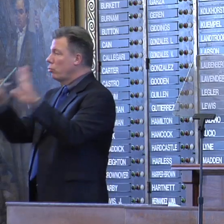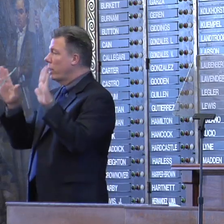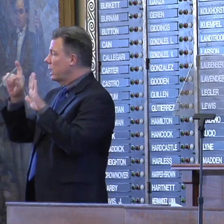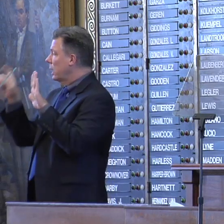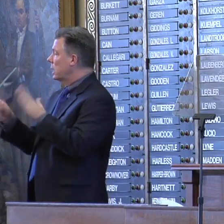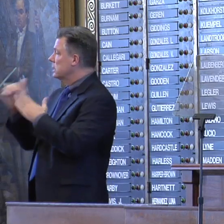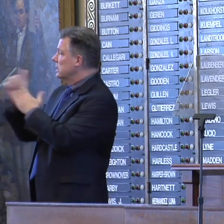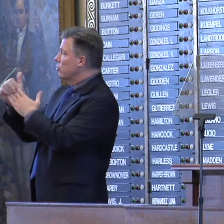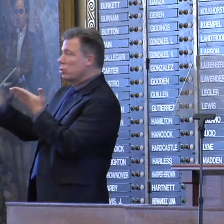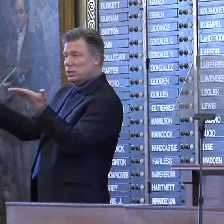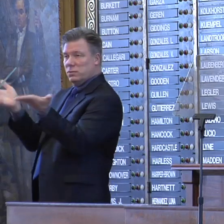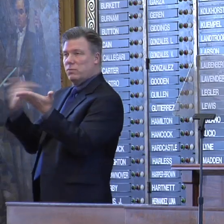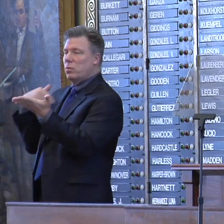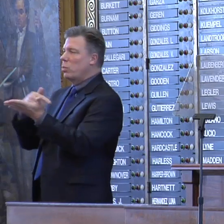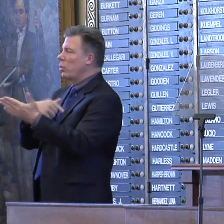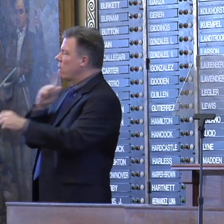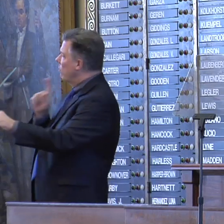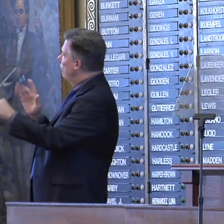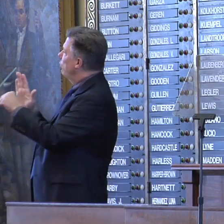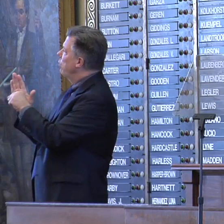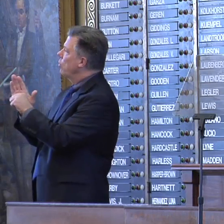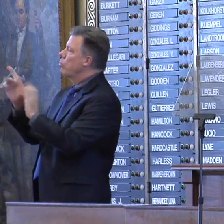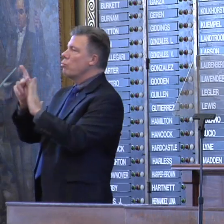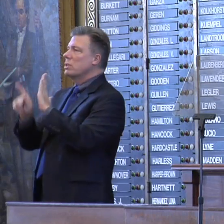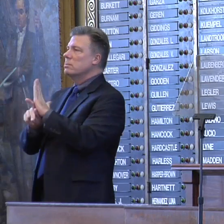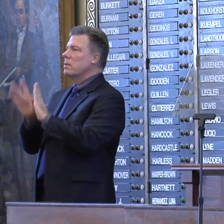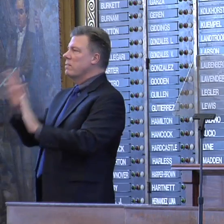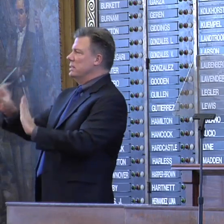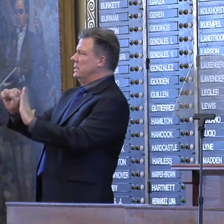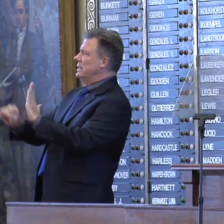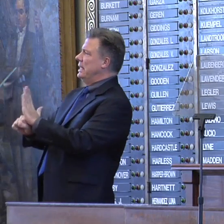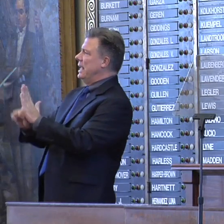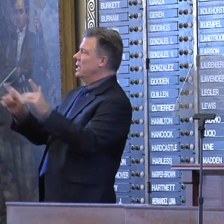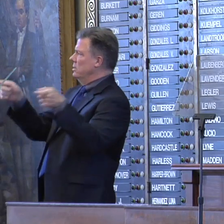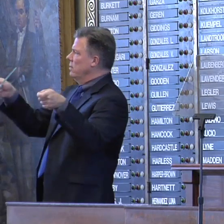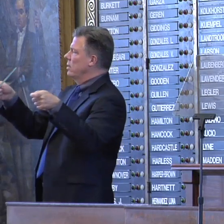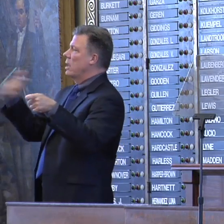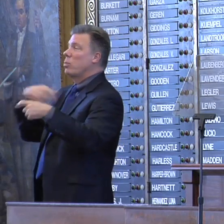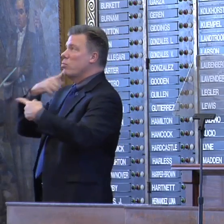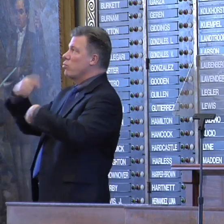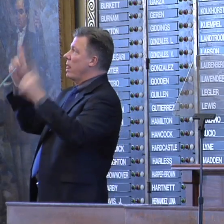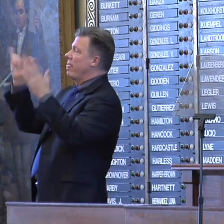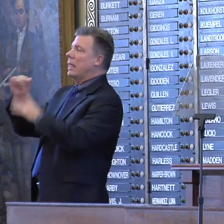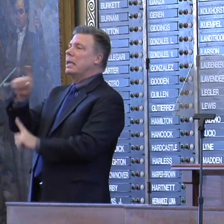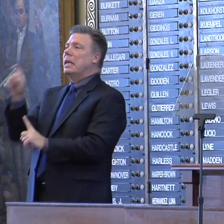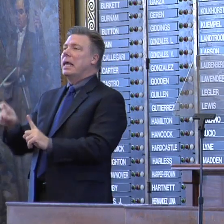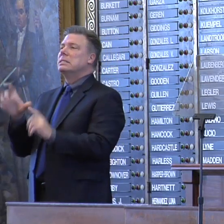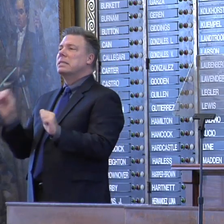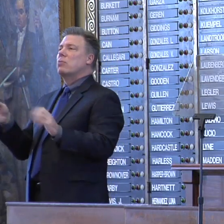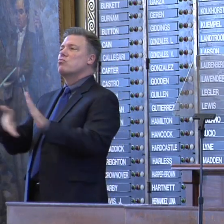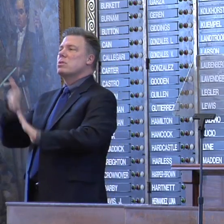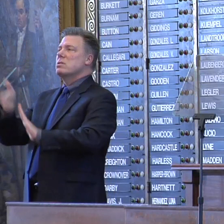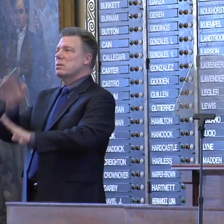we affirm the principle of state sovereignty and proclaim without reservation that Texans can run Texas better than